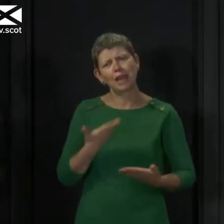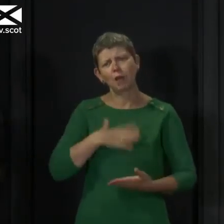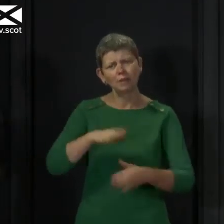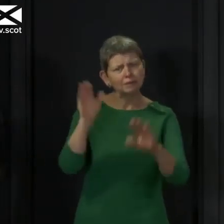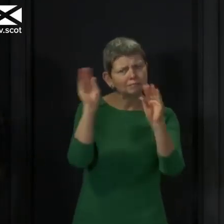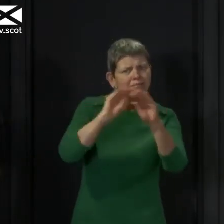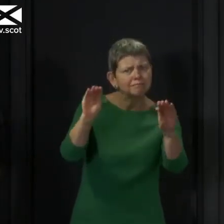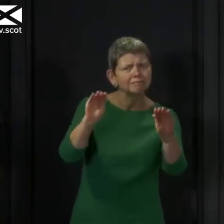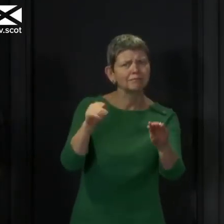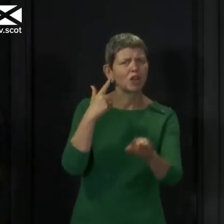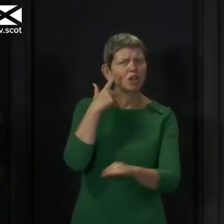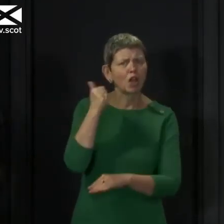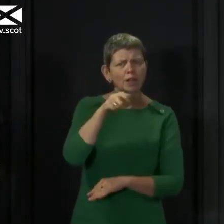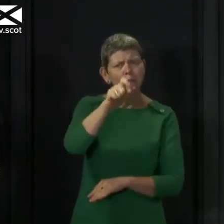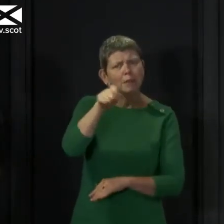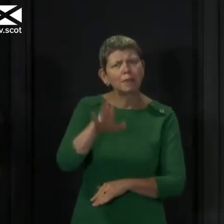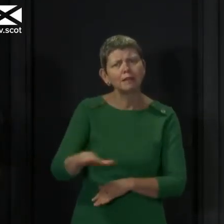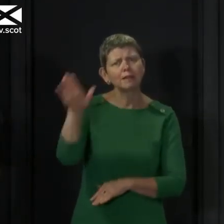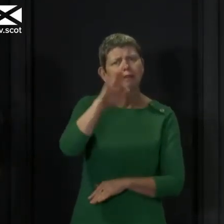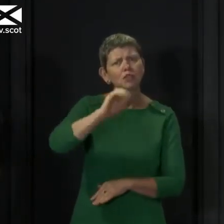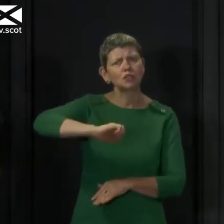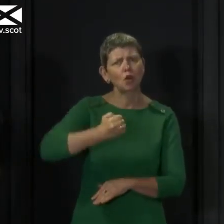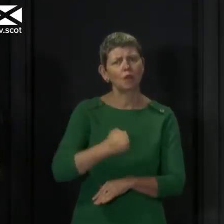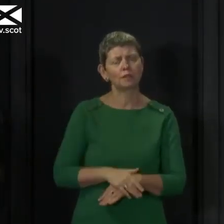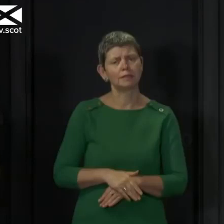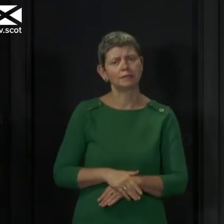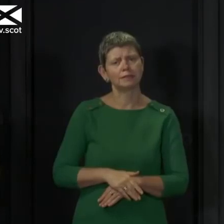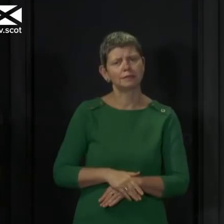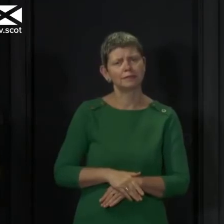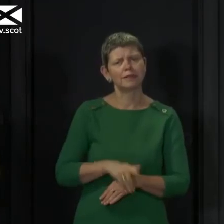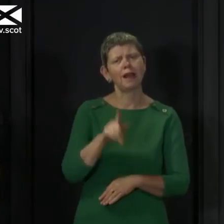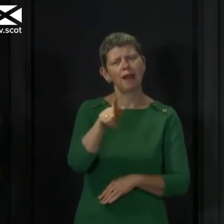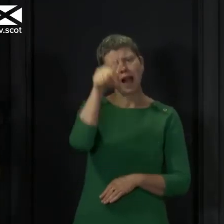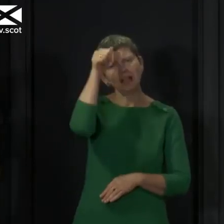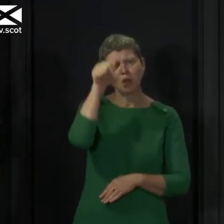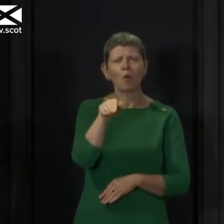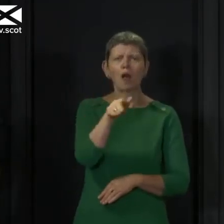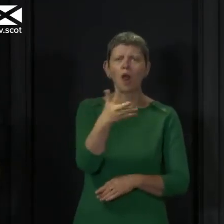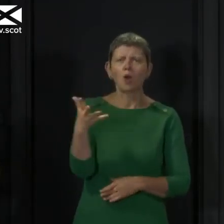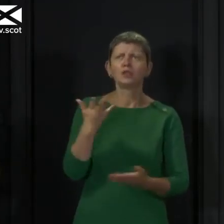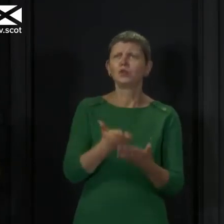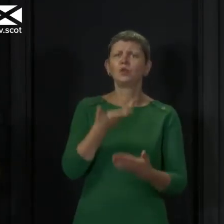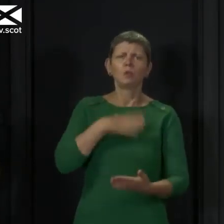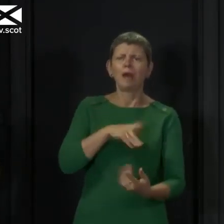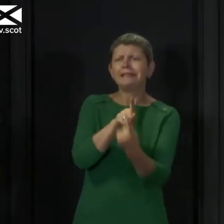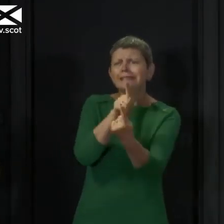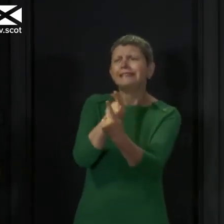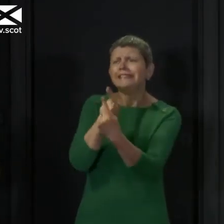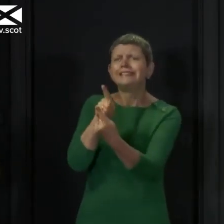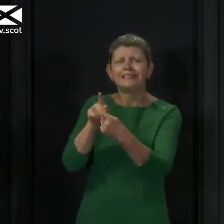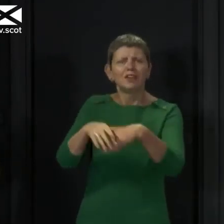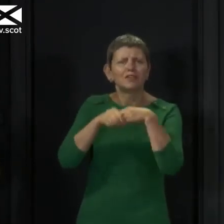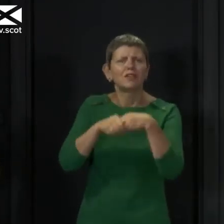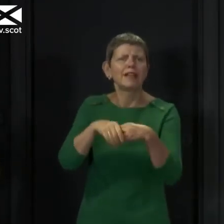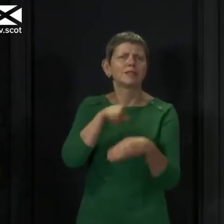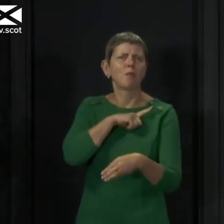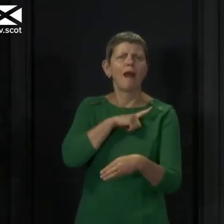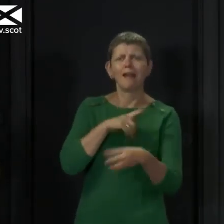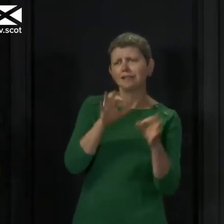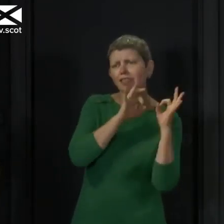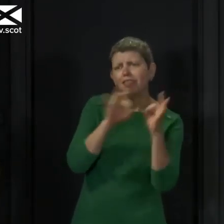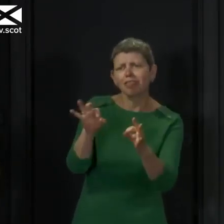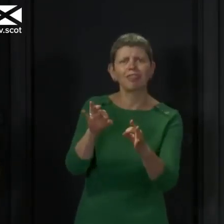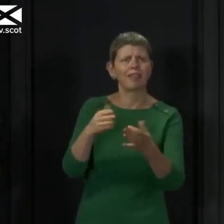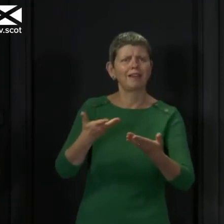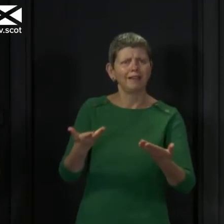of you, the young people of Scotland. Many of you I know will be desperate to spend more time with your pals after weeks of being apart. You might